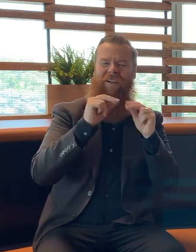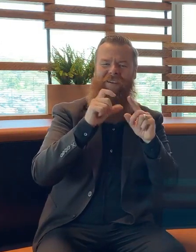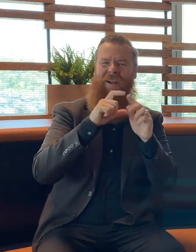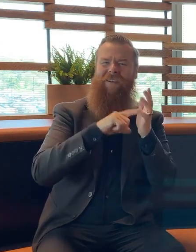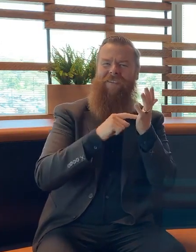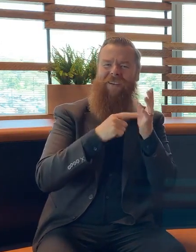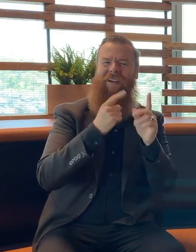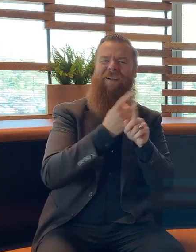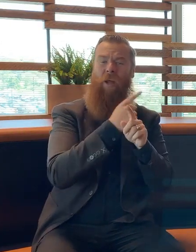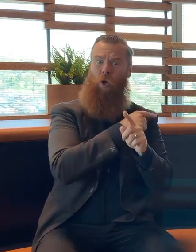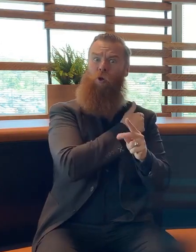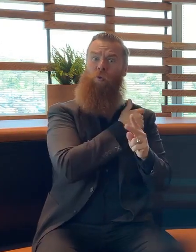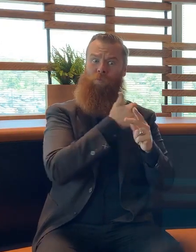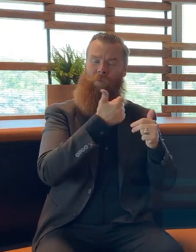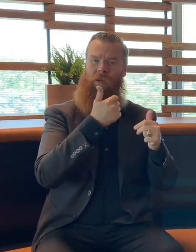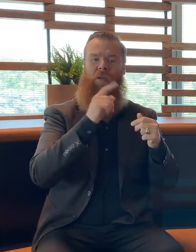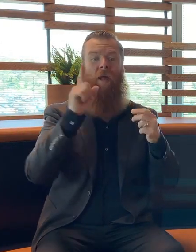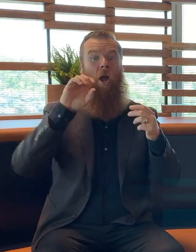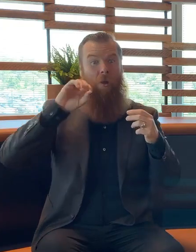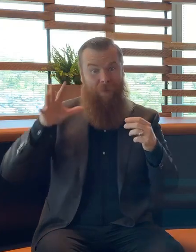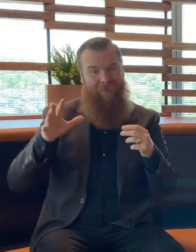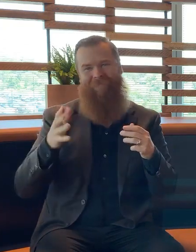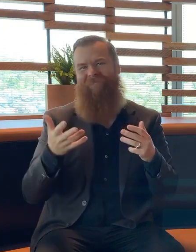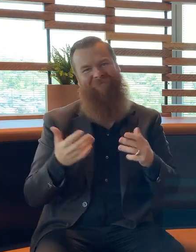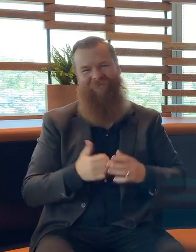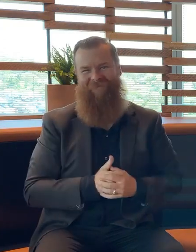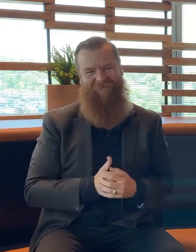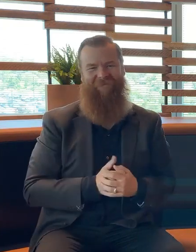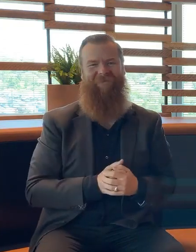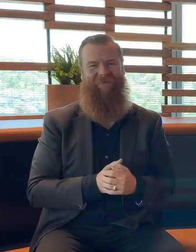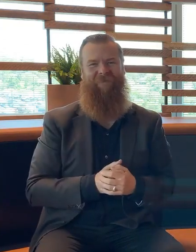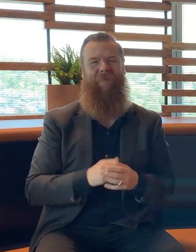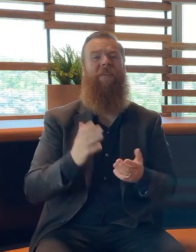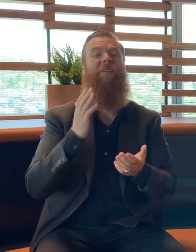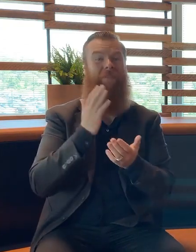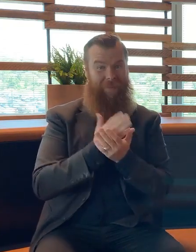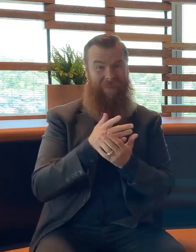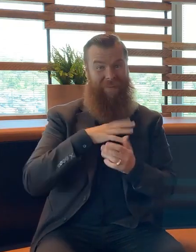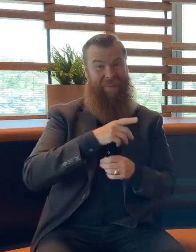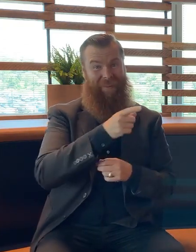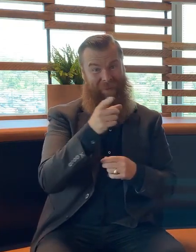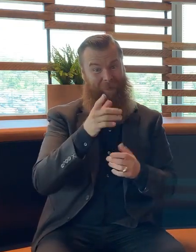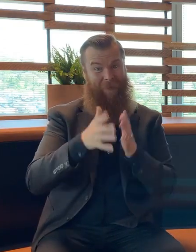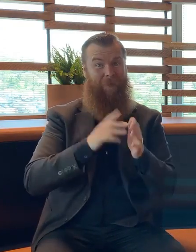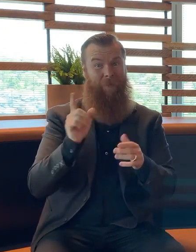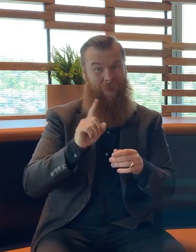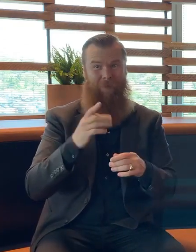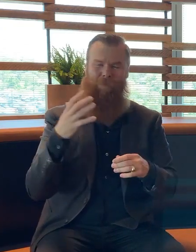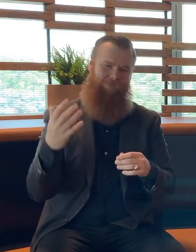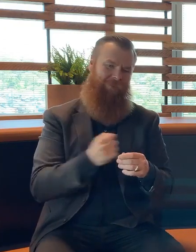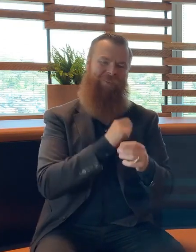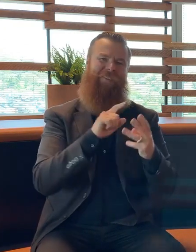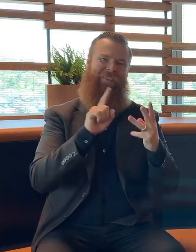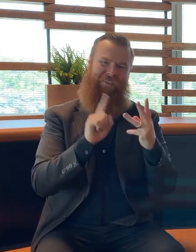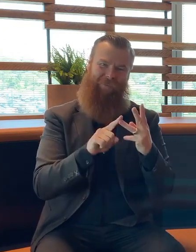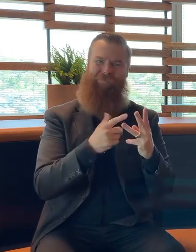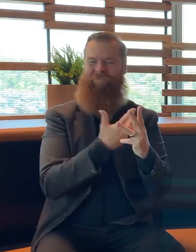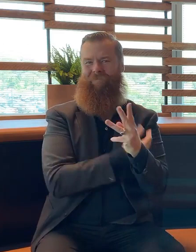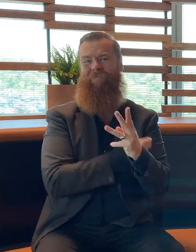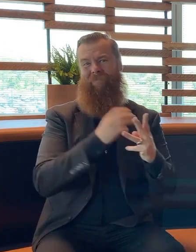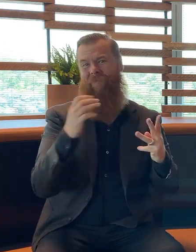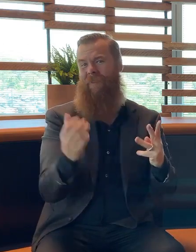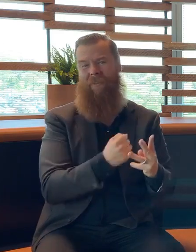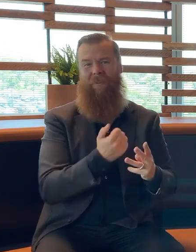So that really reinforces the need to have a booster shot. So when I say